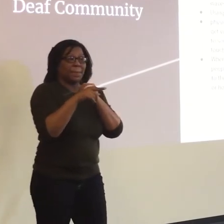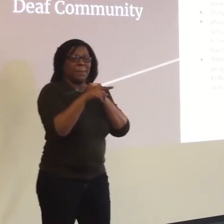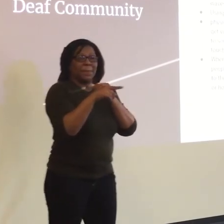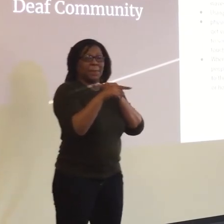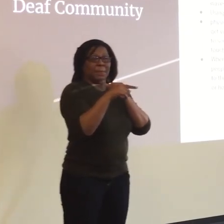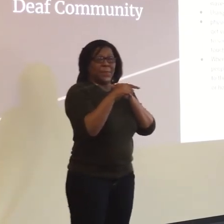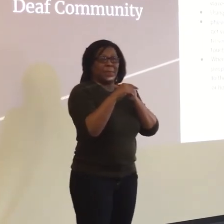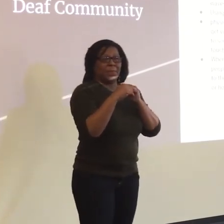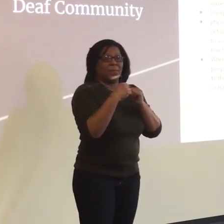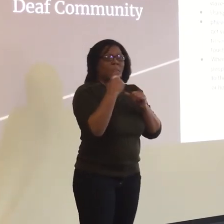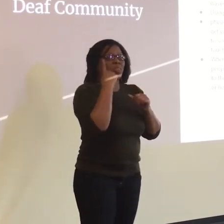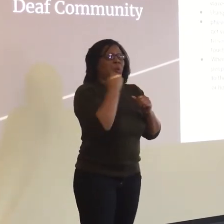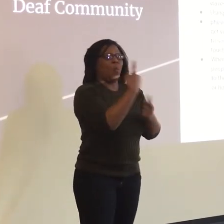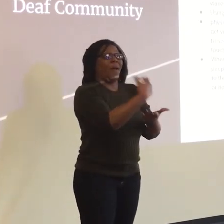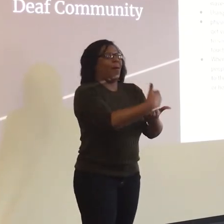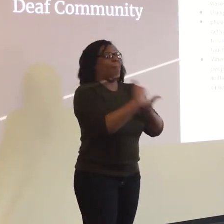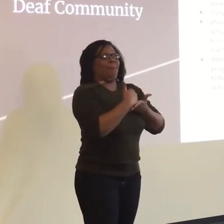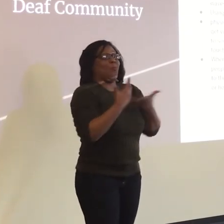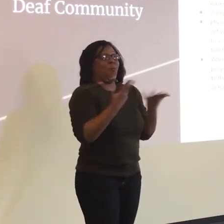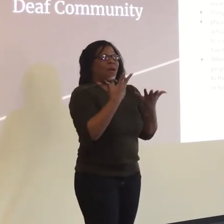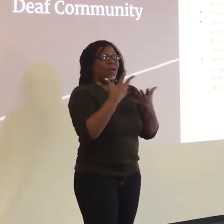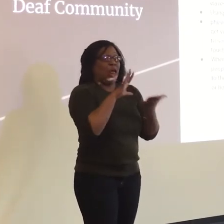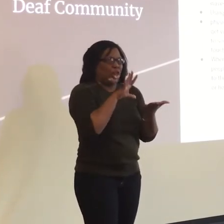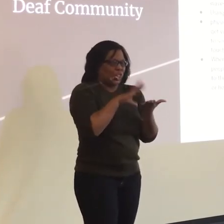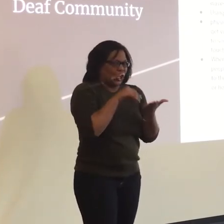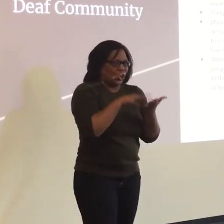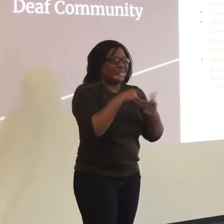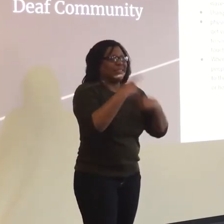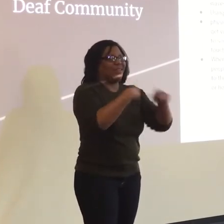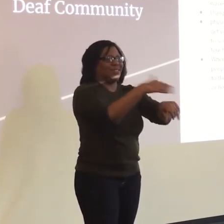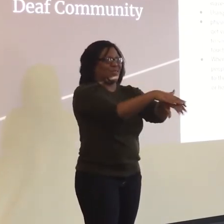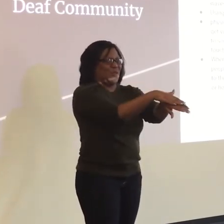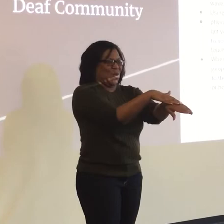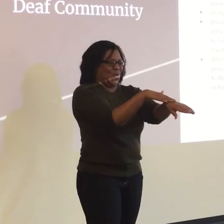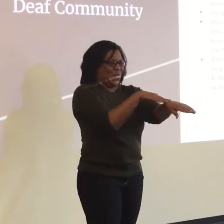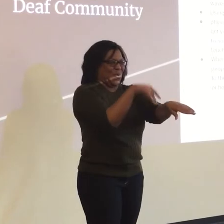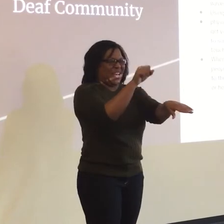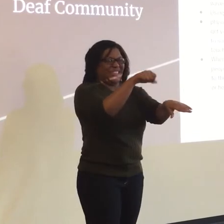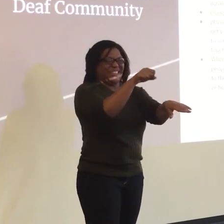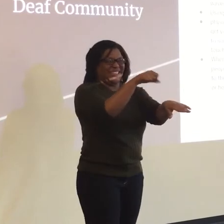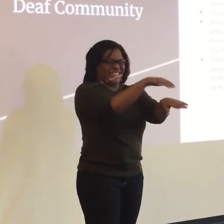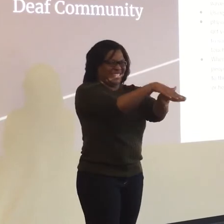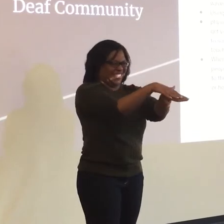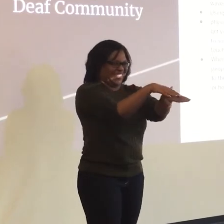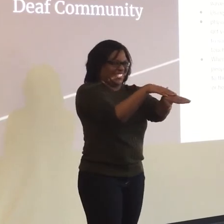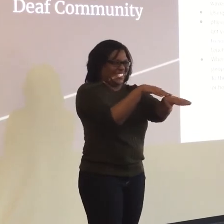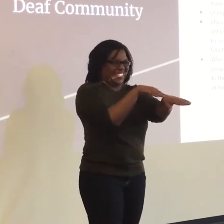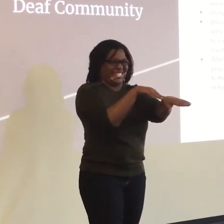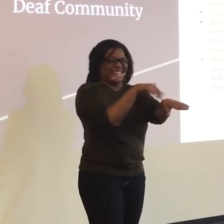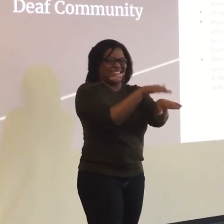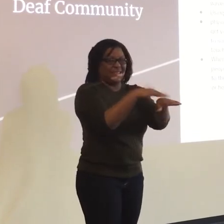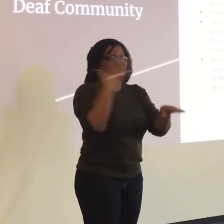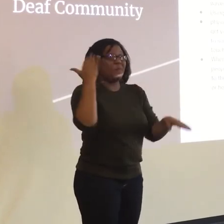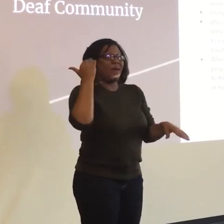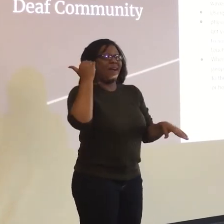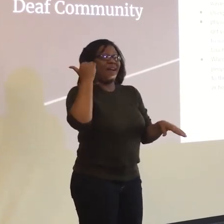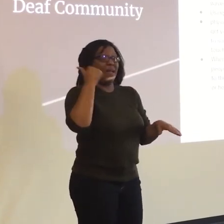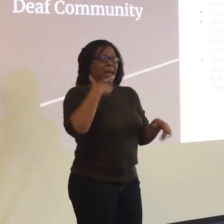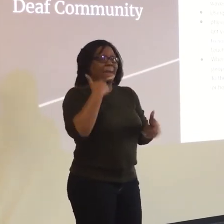was learning the word slow. Because I might know the sign, but I don't